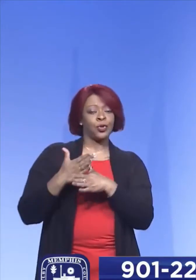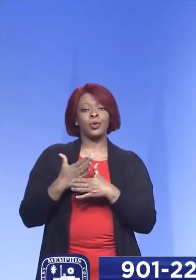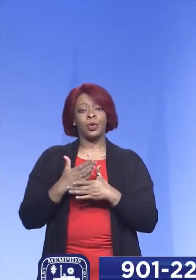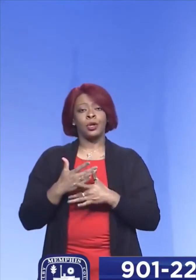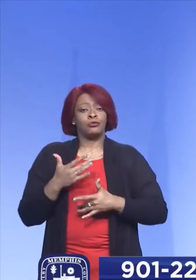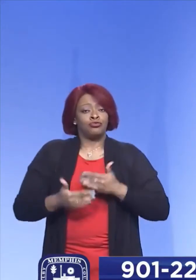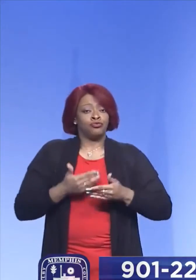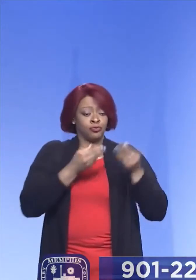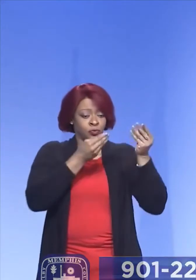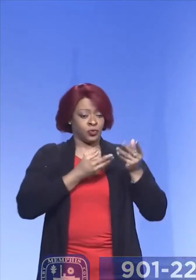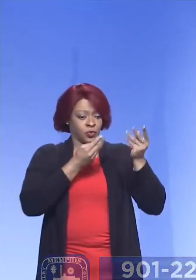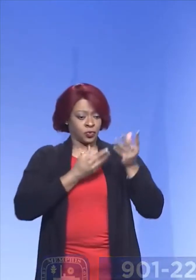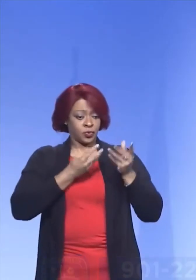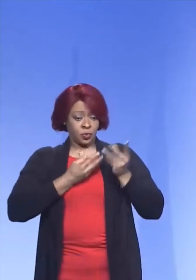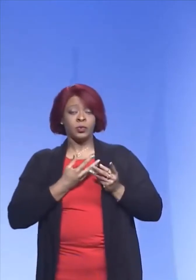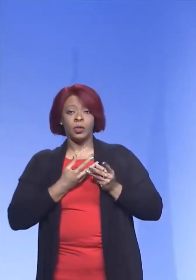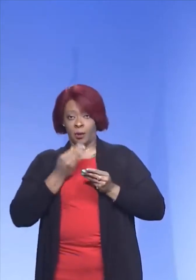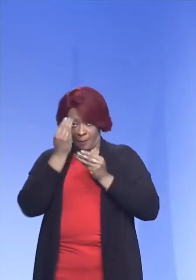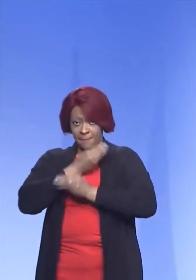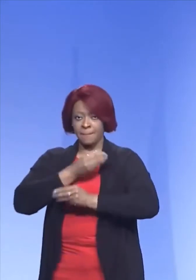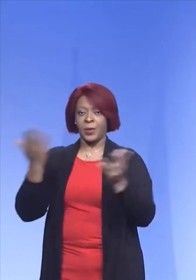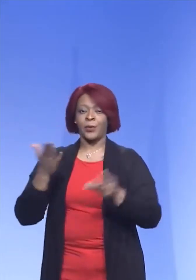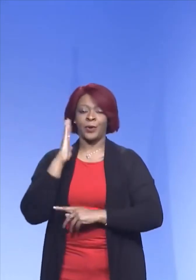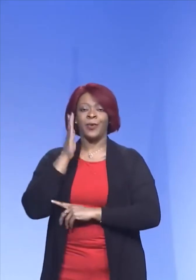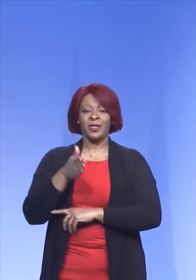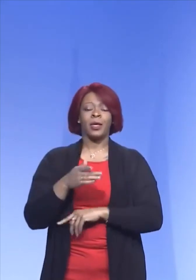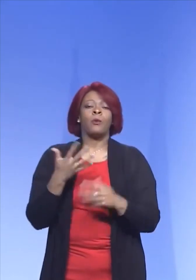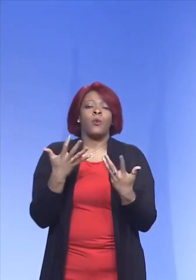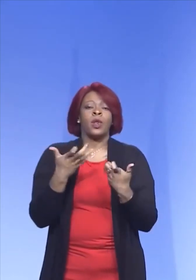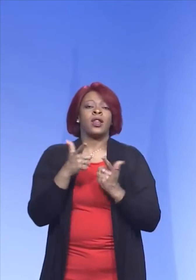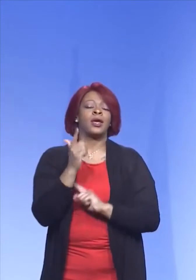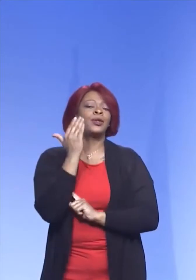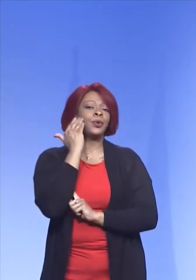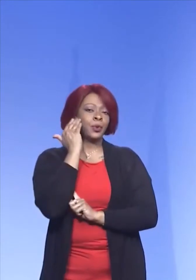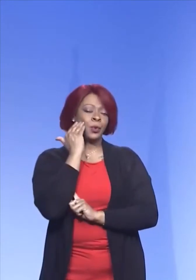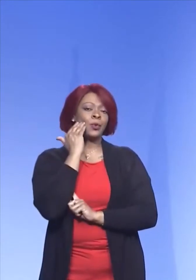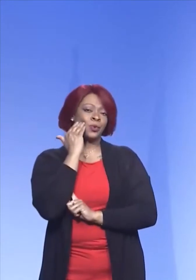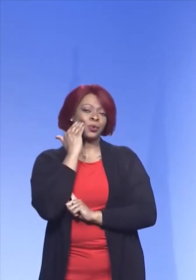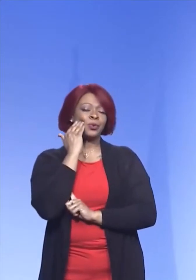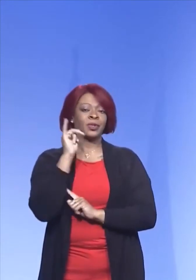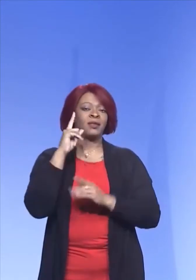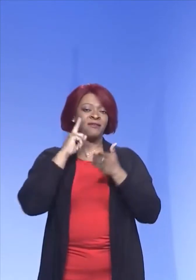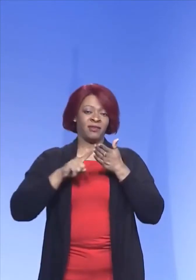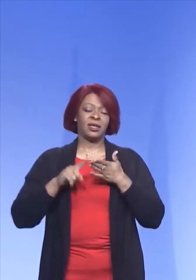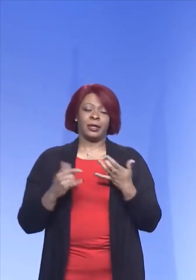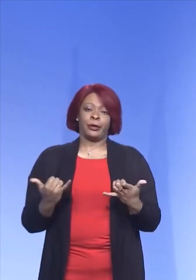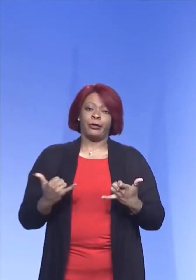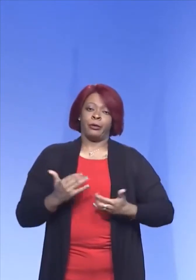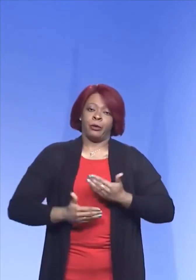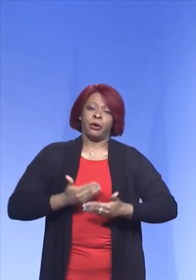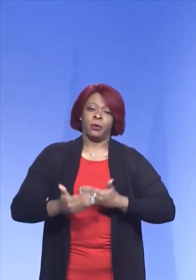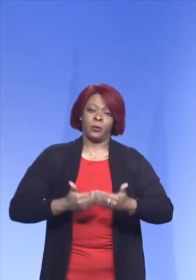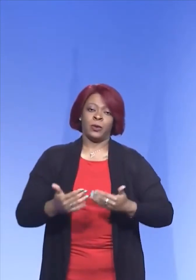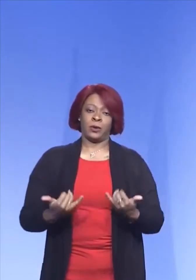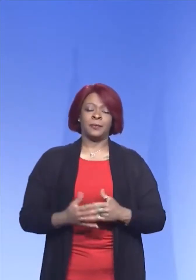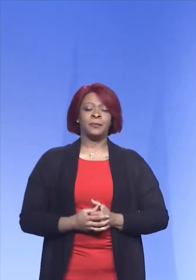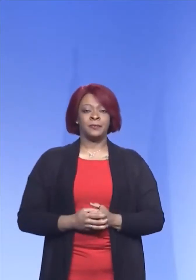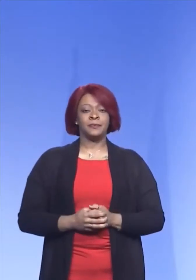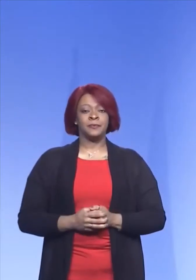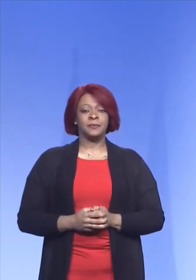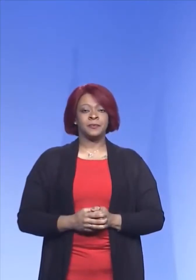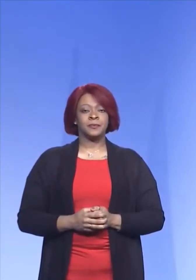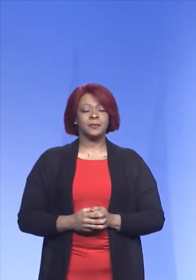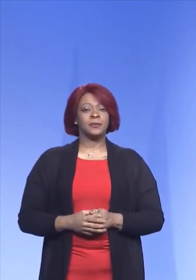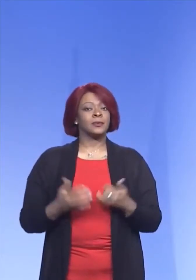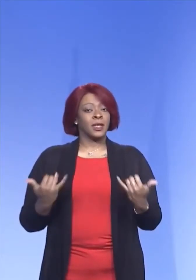we get more information to share about that, we will. But we wanted to let you know that that investigation is underway. And